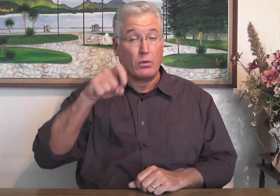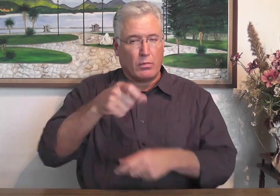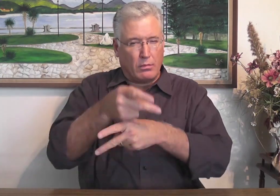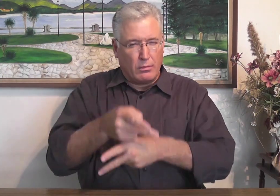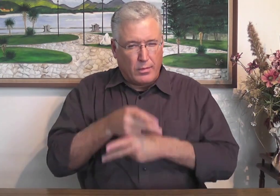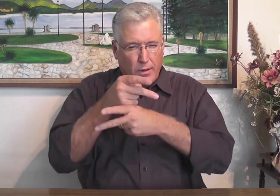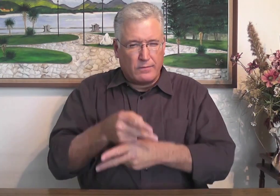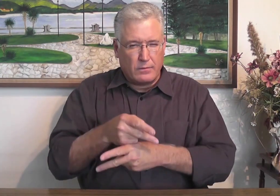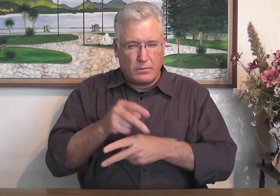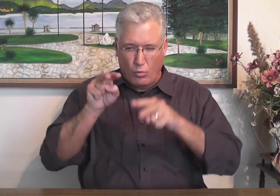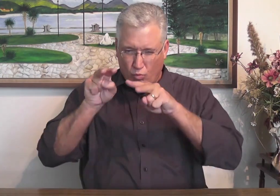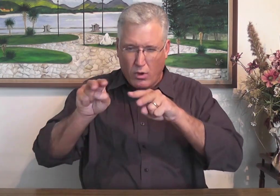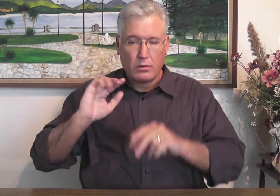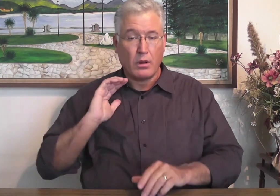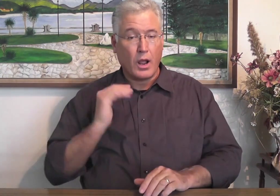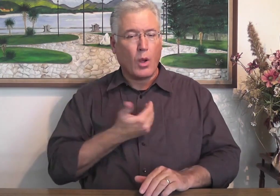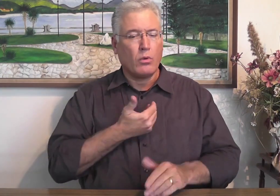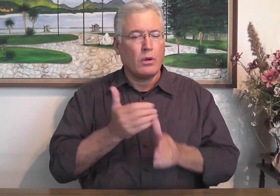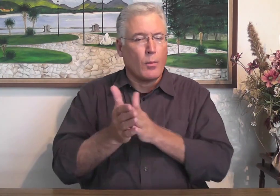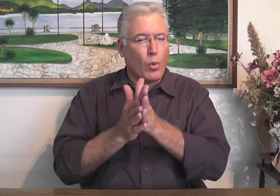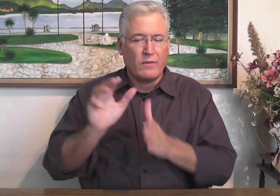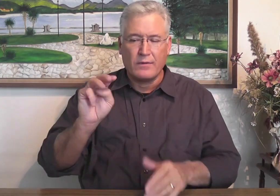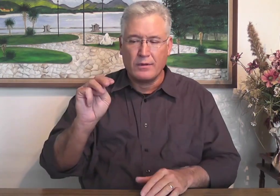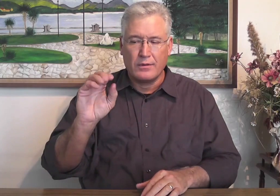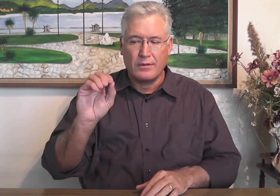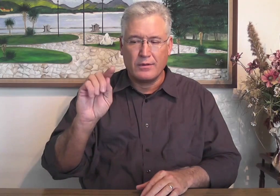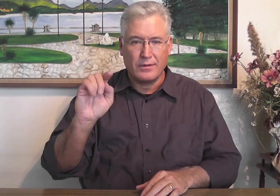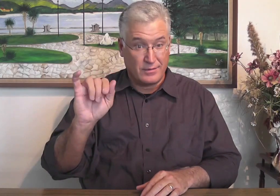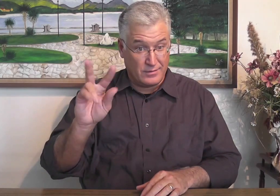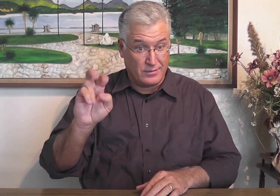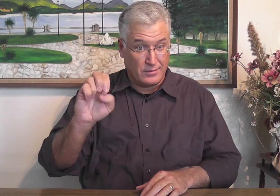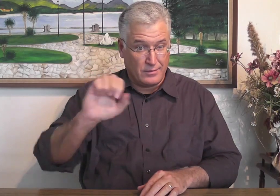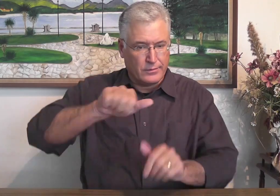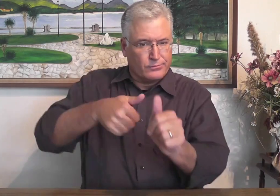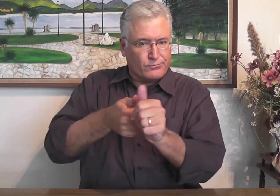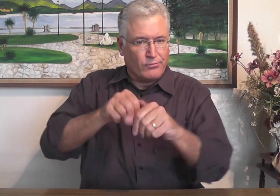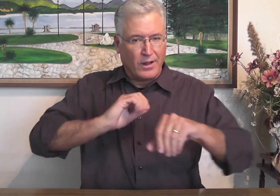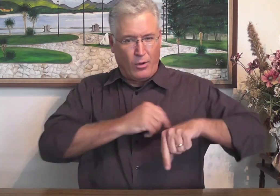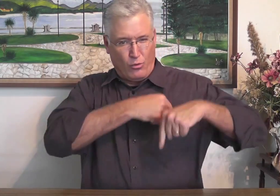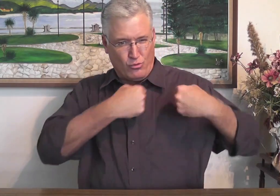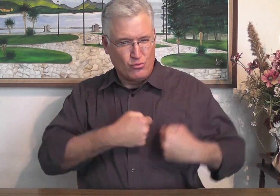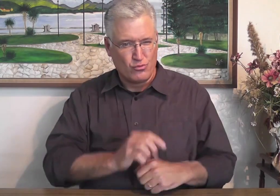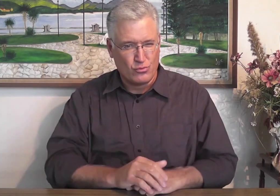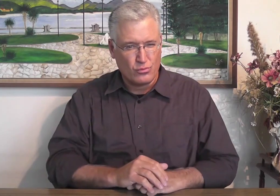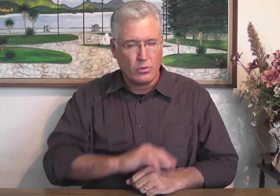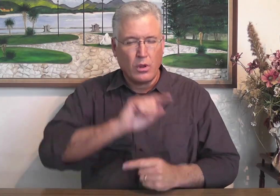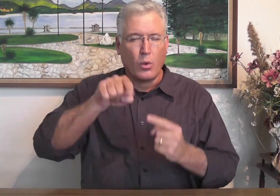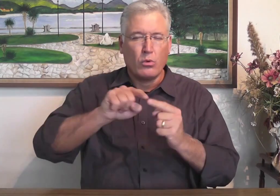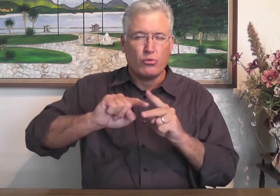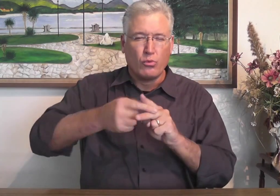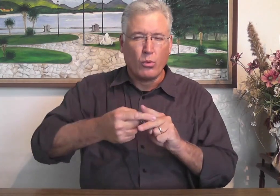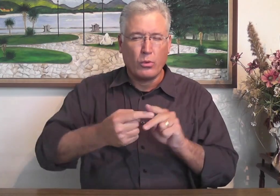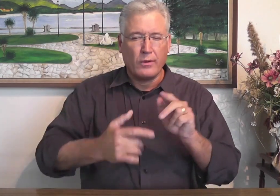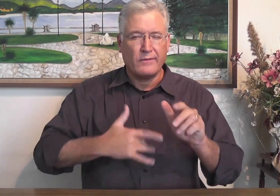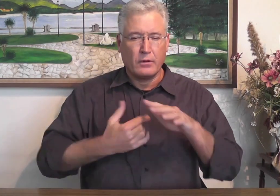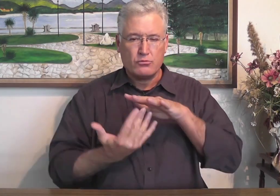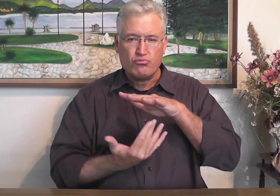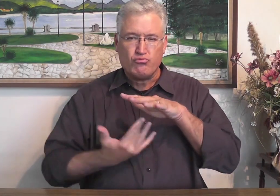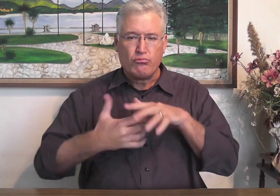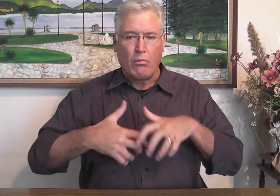we sin. We sin. need to be careful that we have the right motive behind our heart when we are